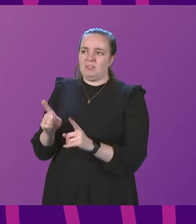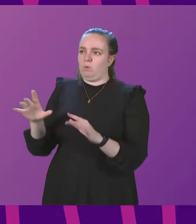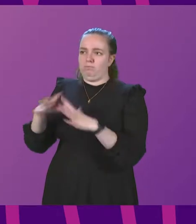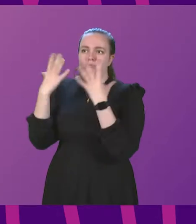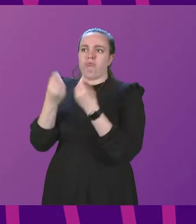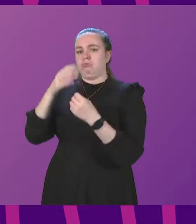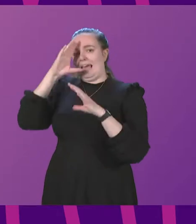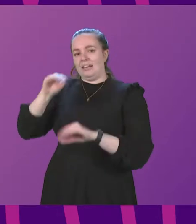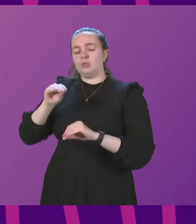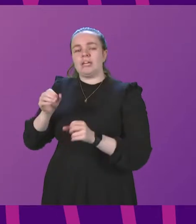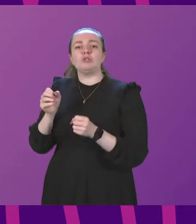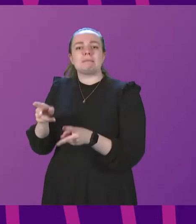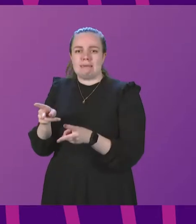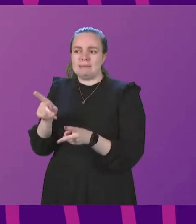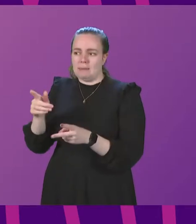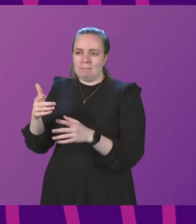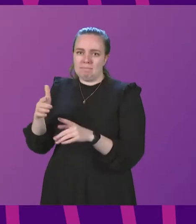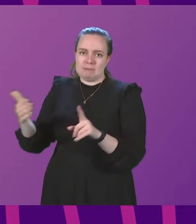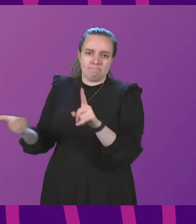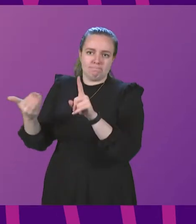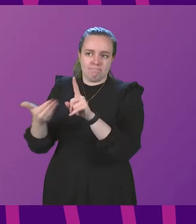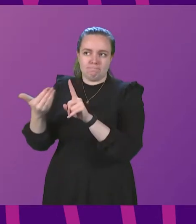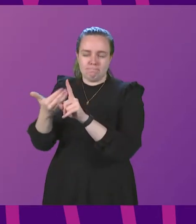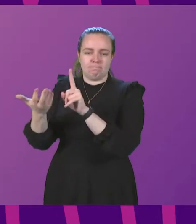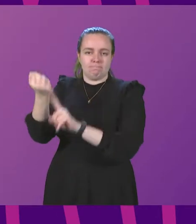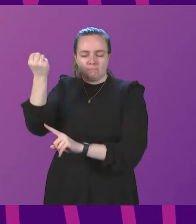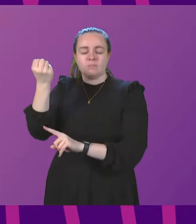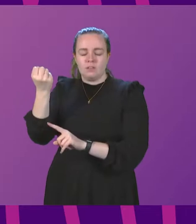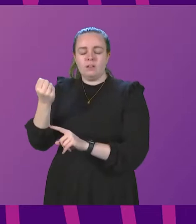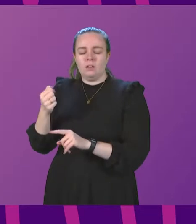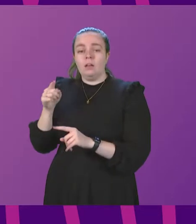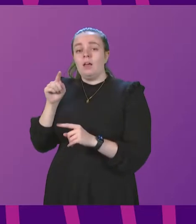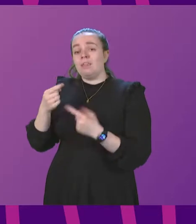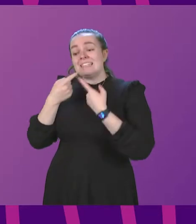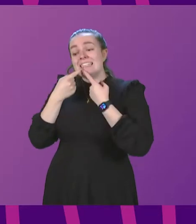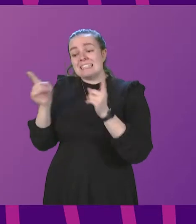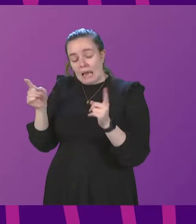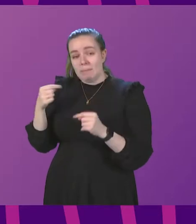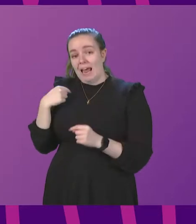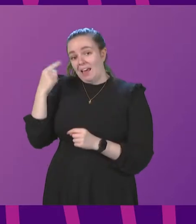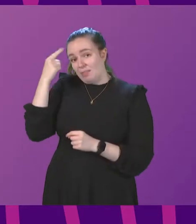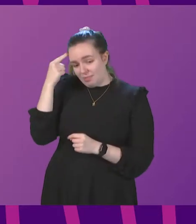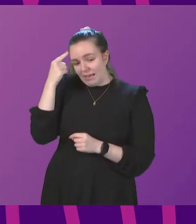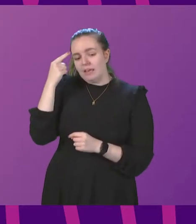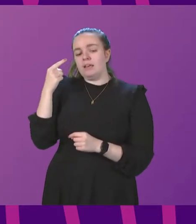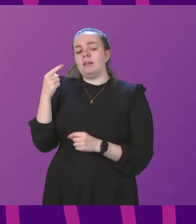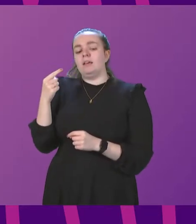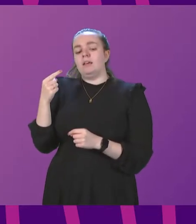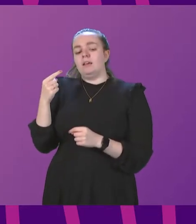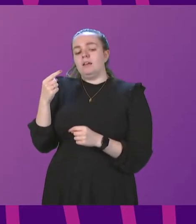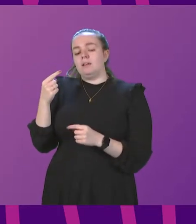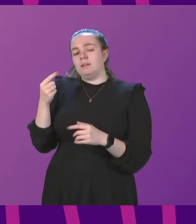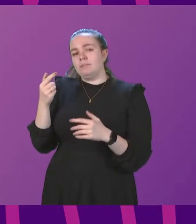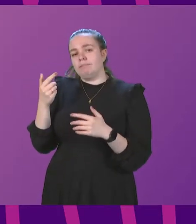education system is working towards. The statement, I think, went into a